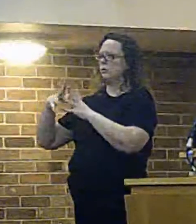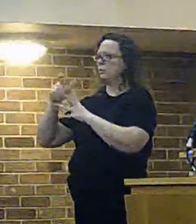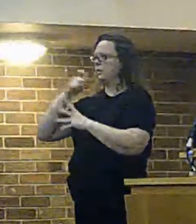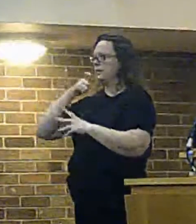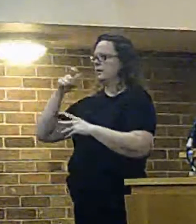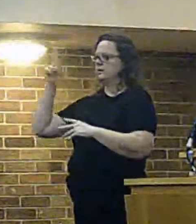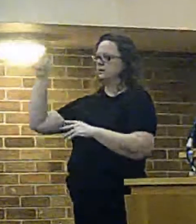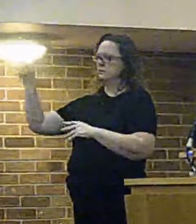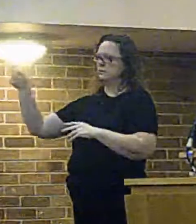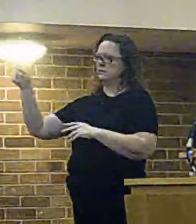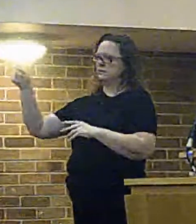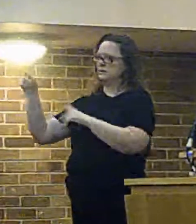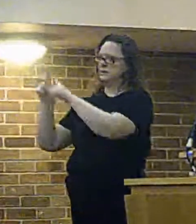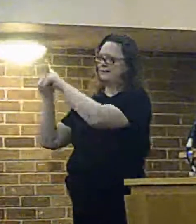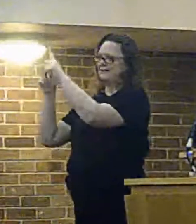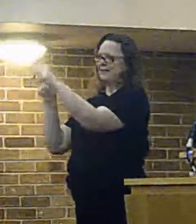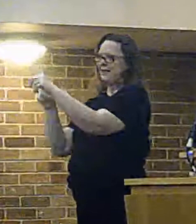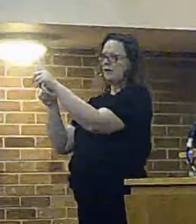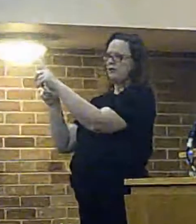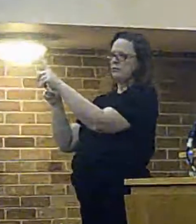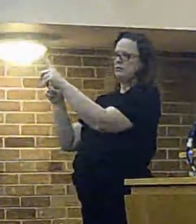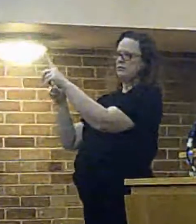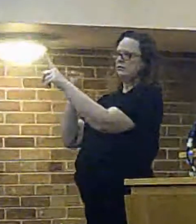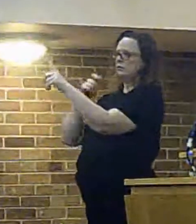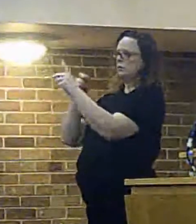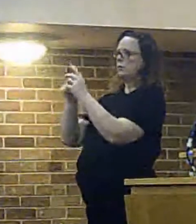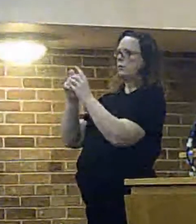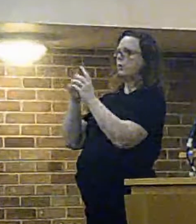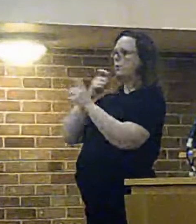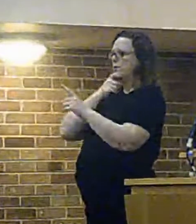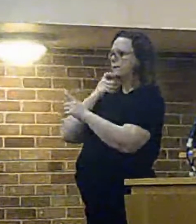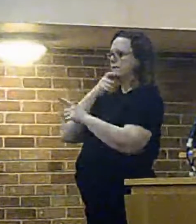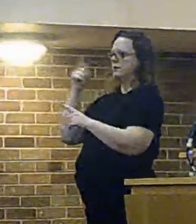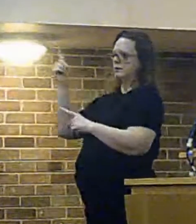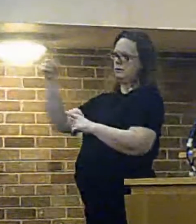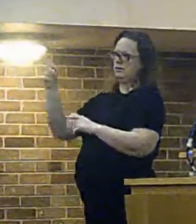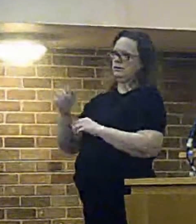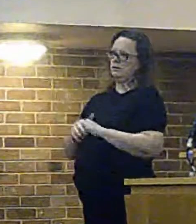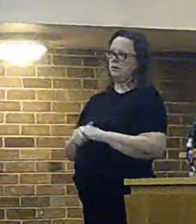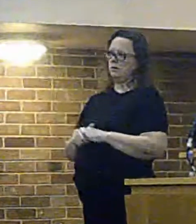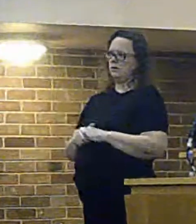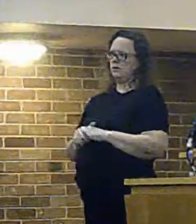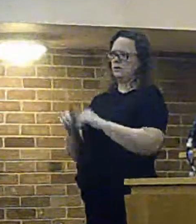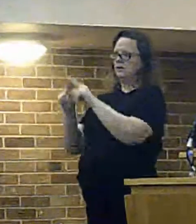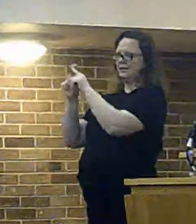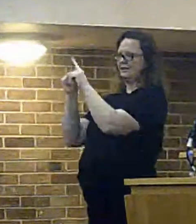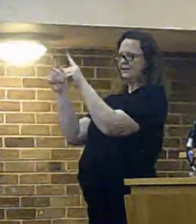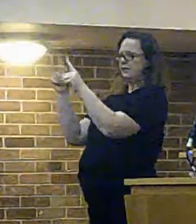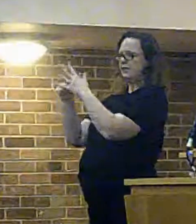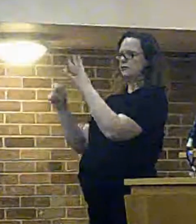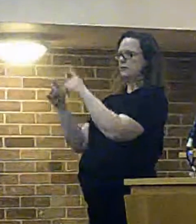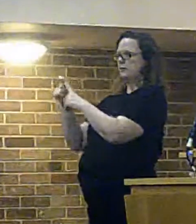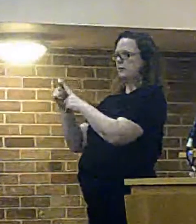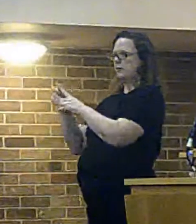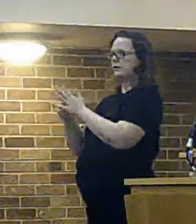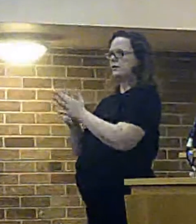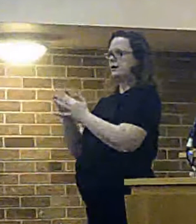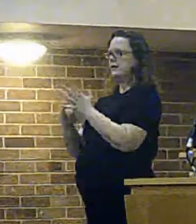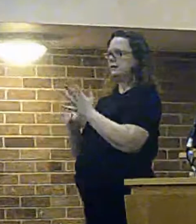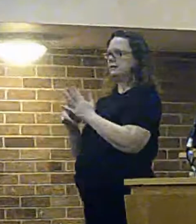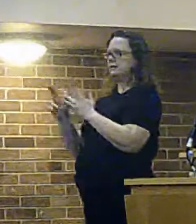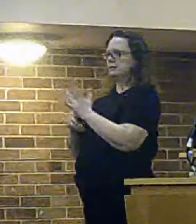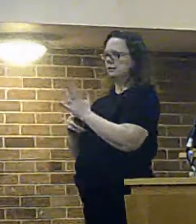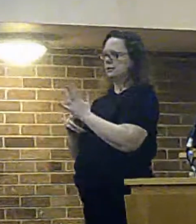is equally as near to that as westerners it's not quite the same as the distances between the elsmere port and neston